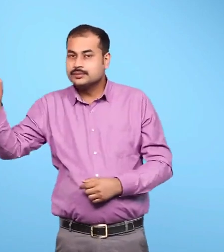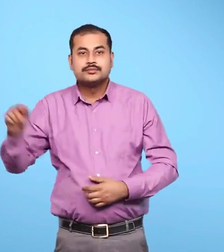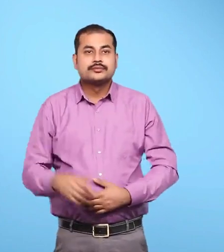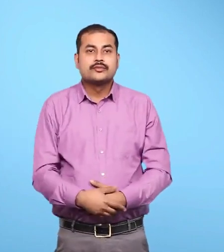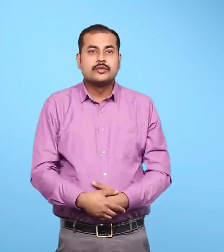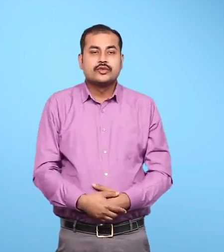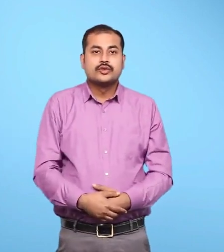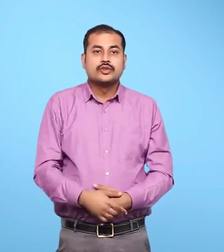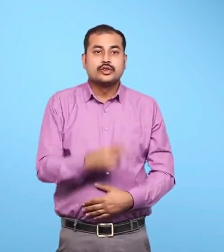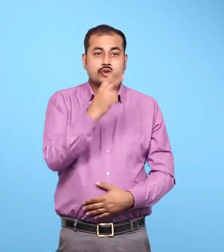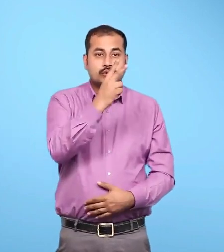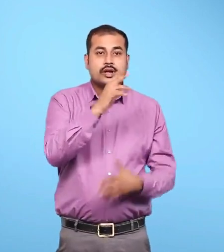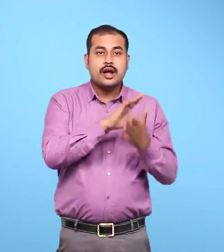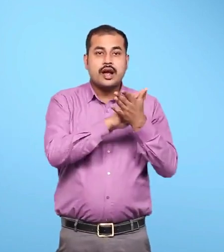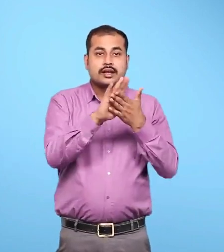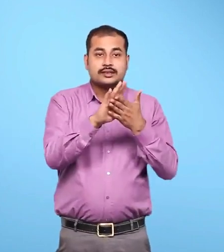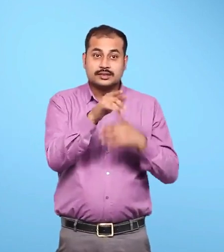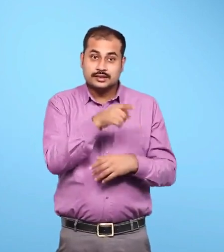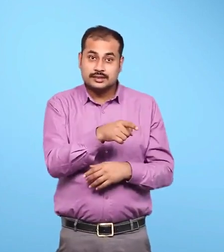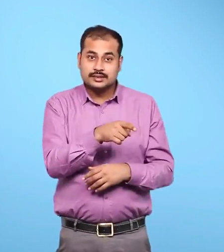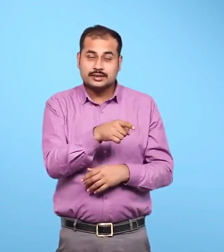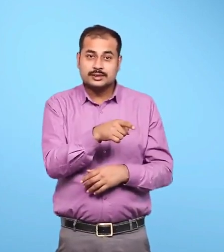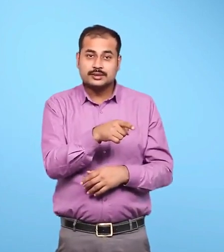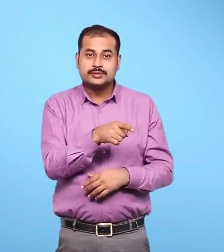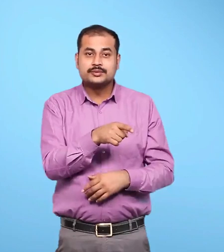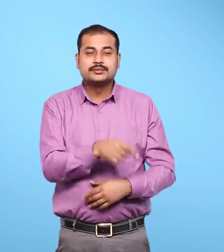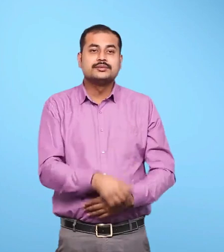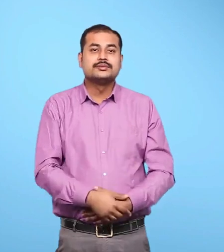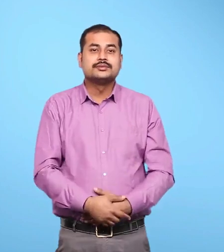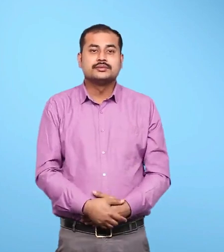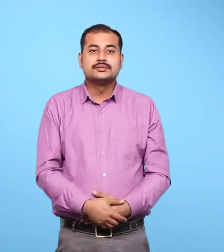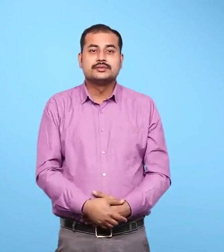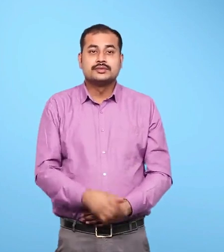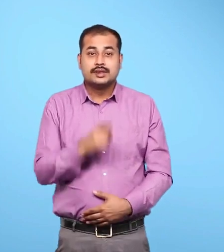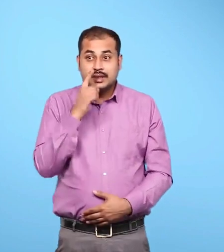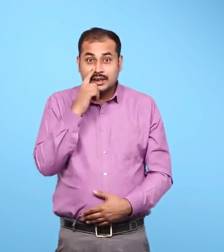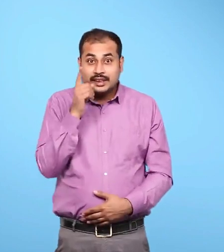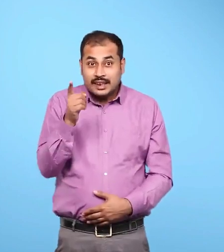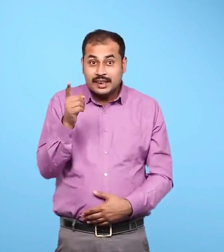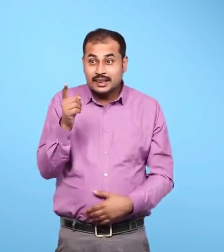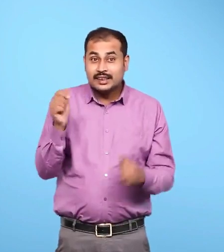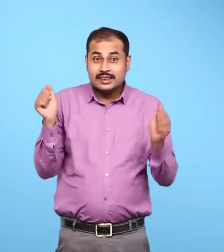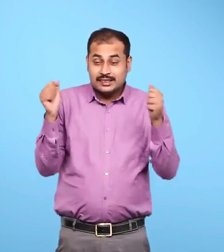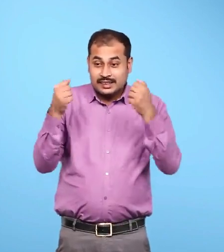2. 2. Blank And Boxing her